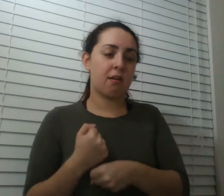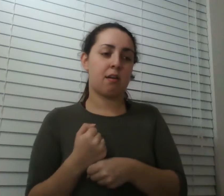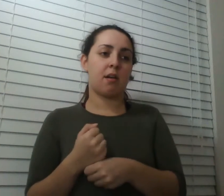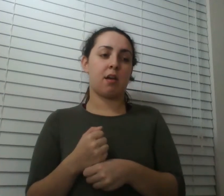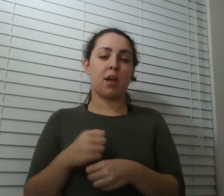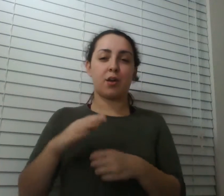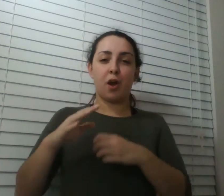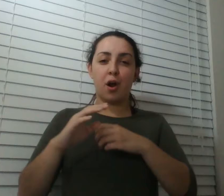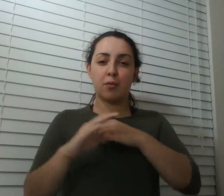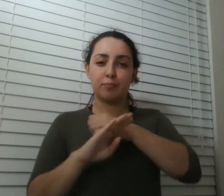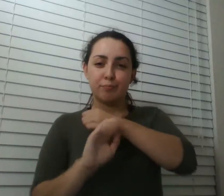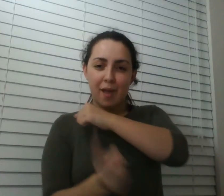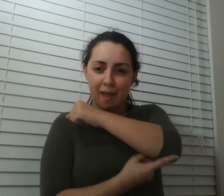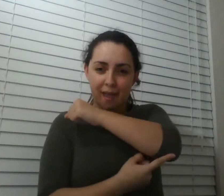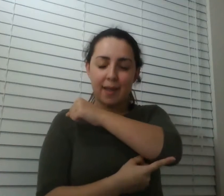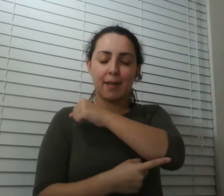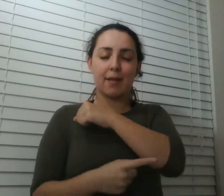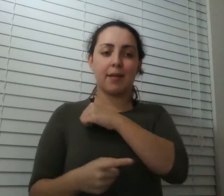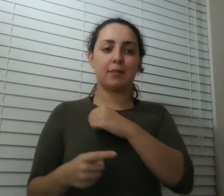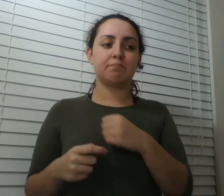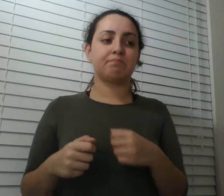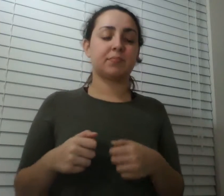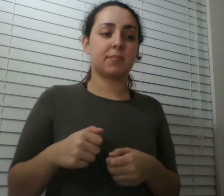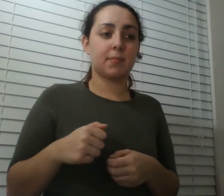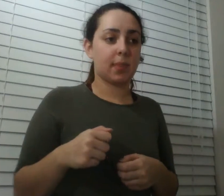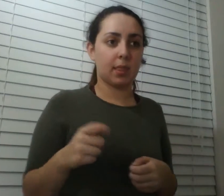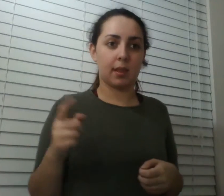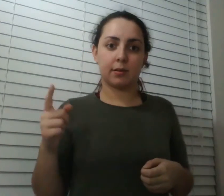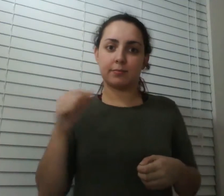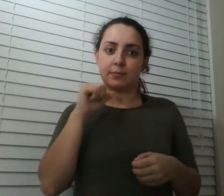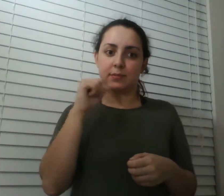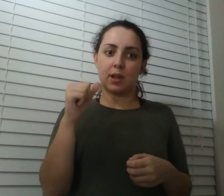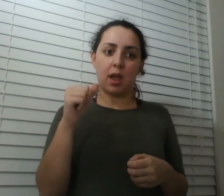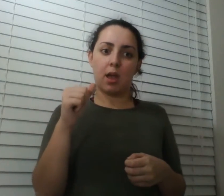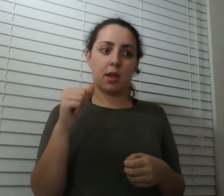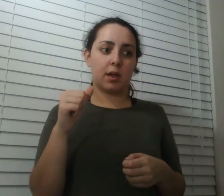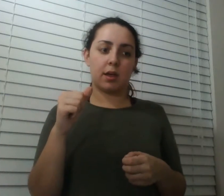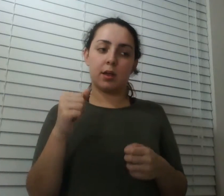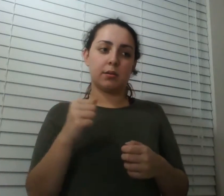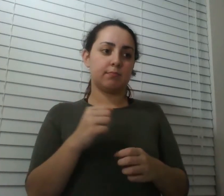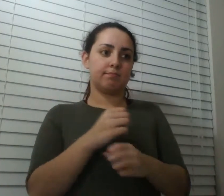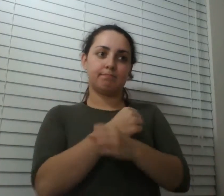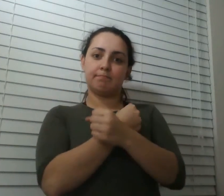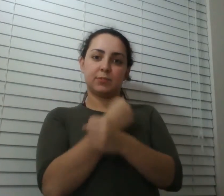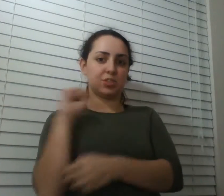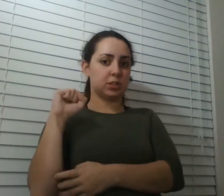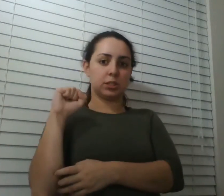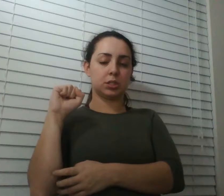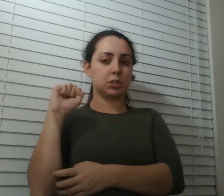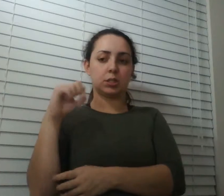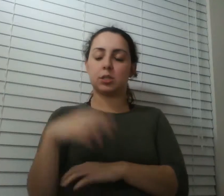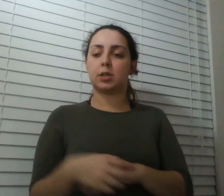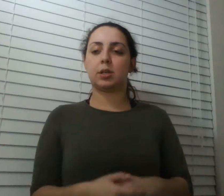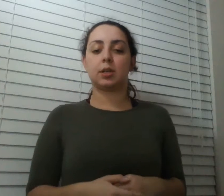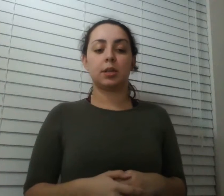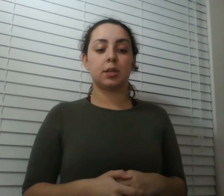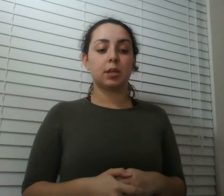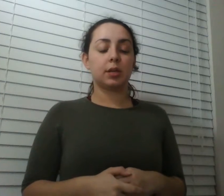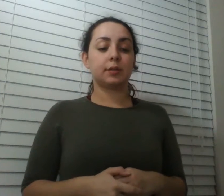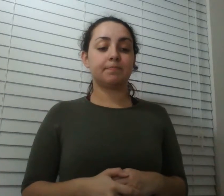straps and i was not gonna resist and as i felt him do that i could hear